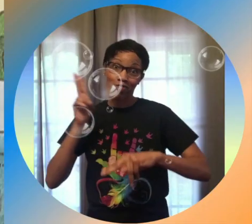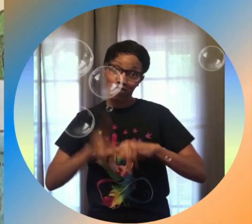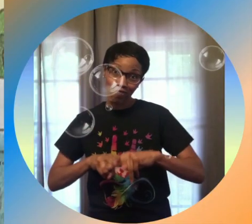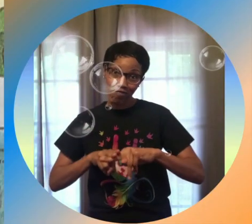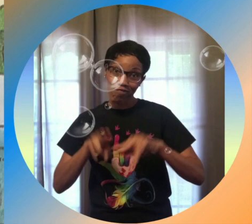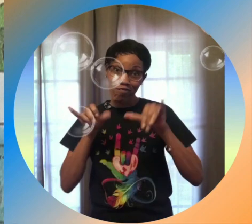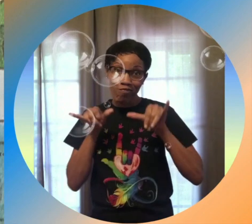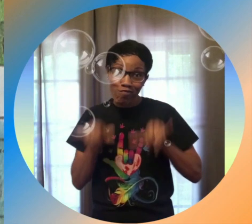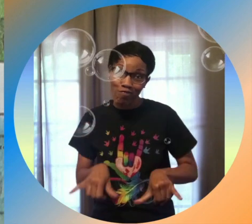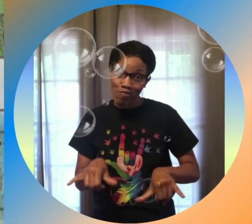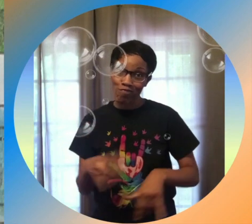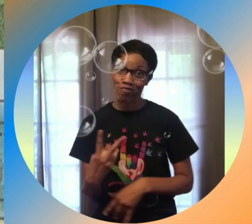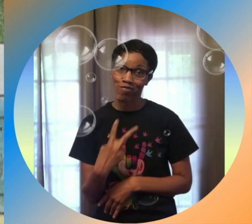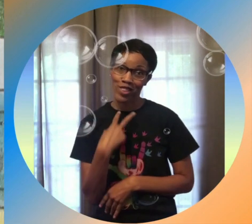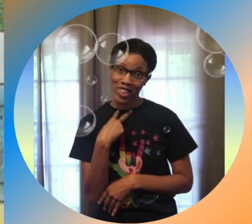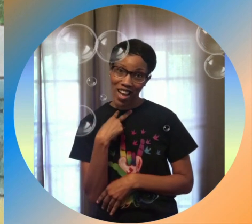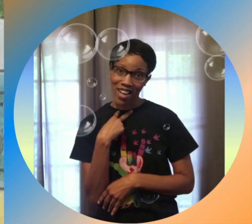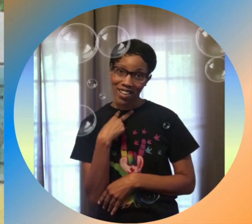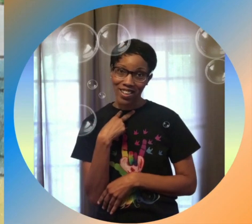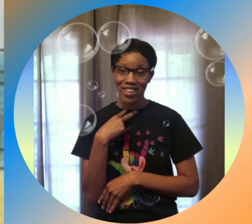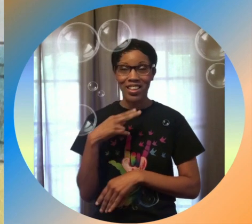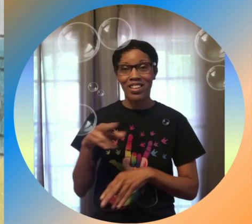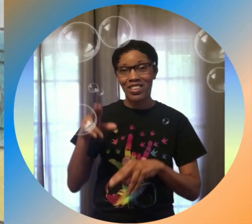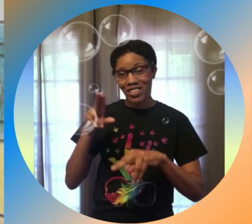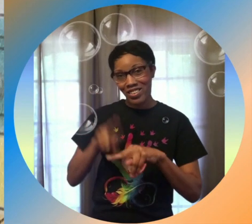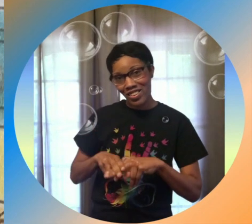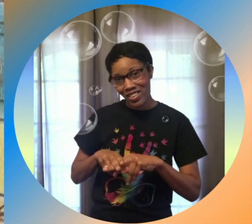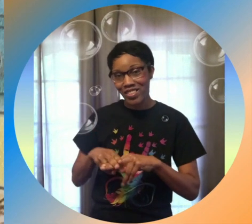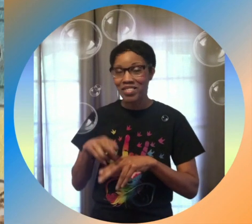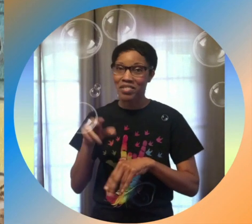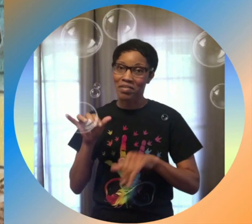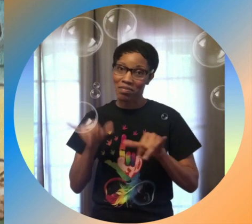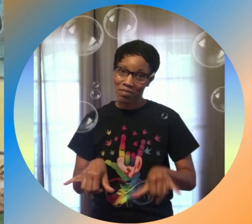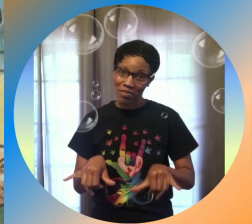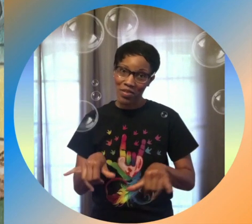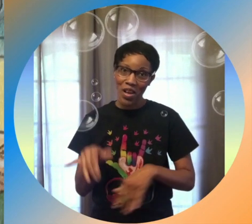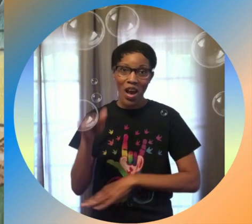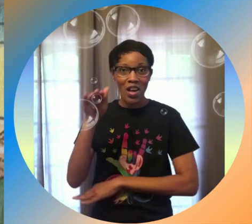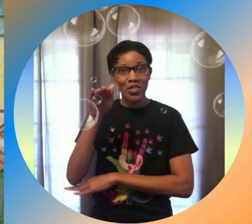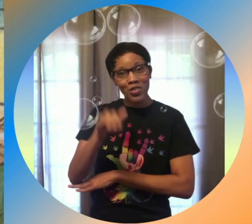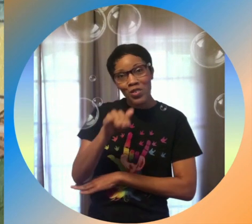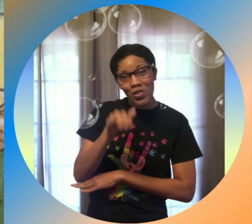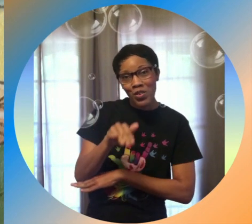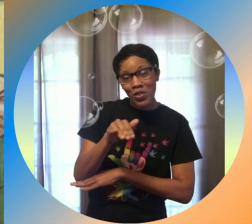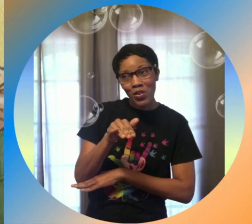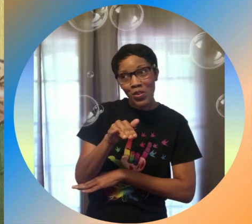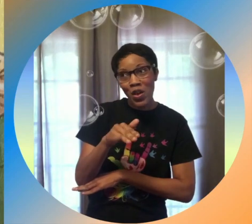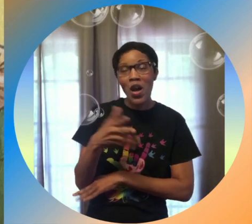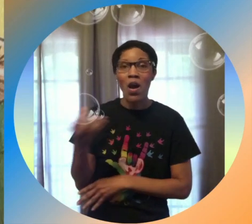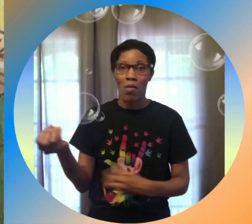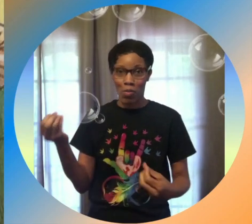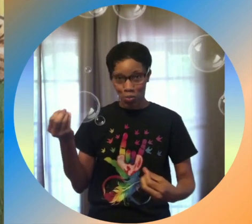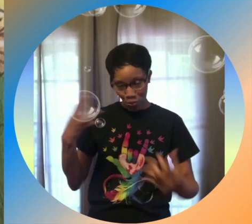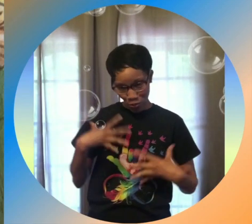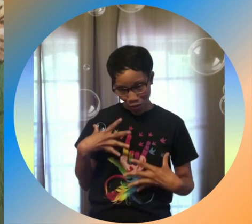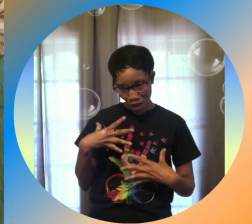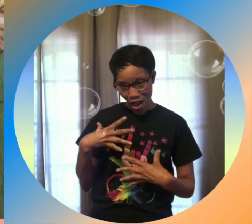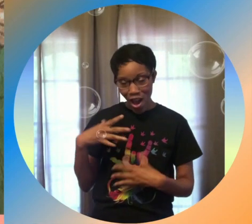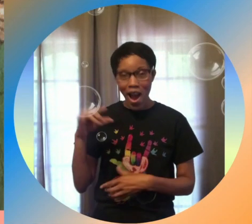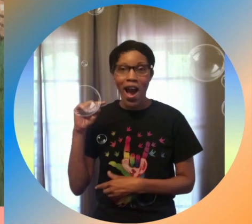I'm stuck there stuck in my chair at noon I'll wear carrots